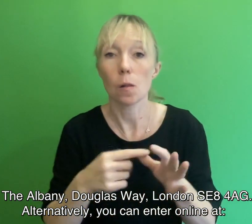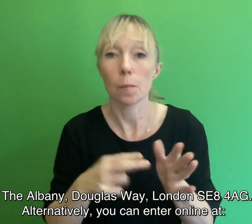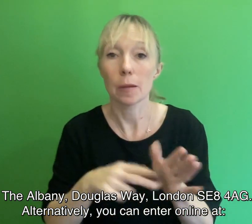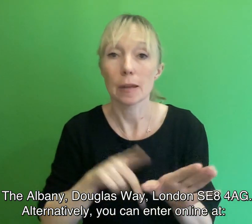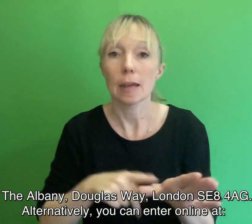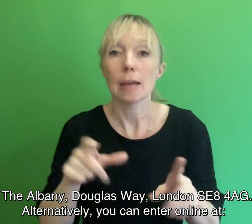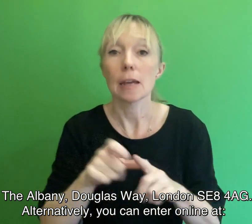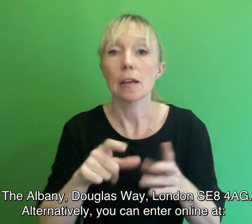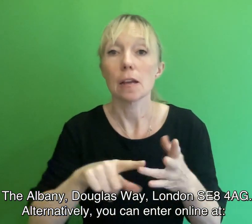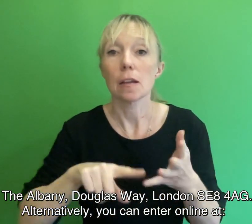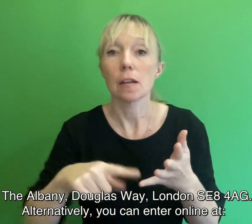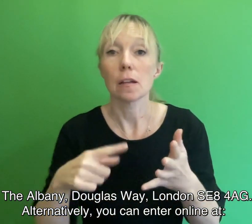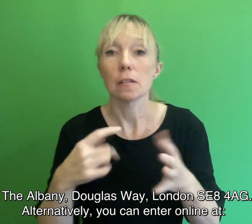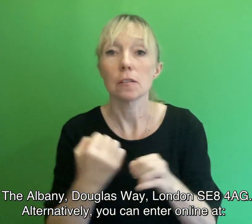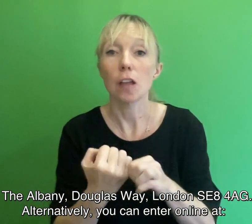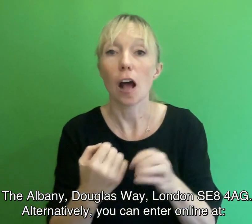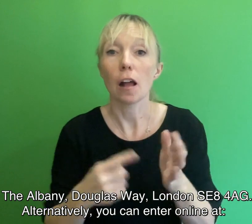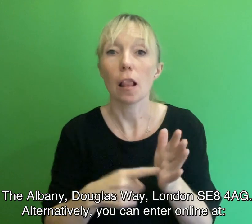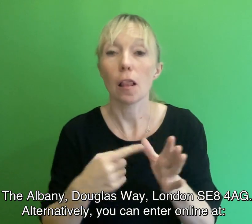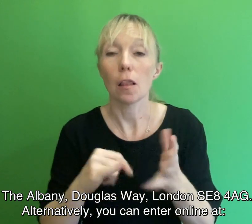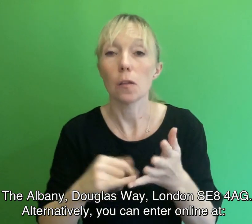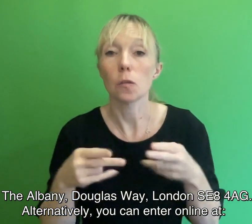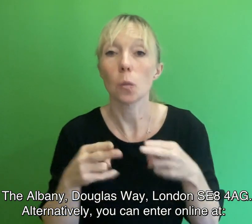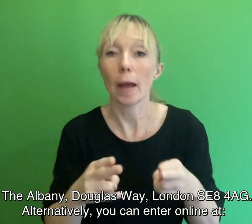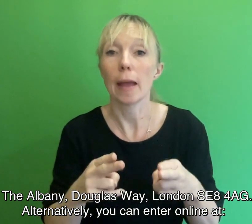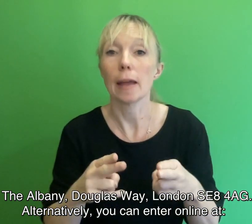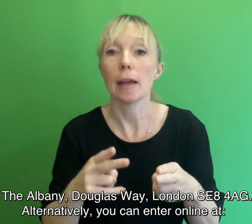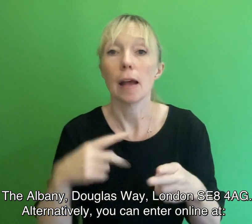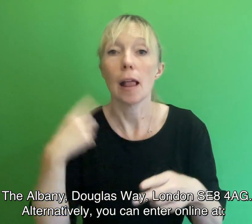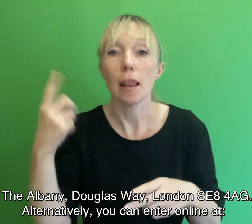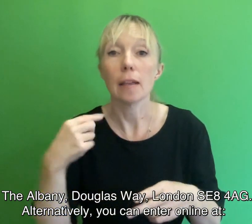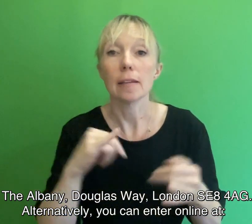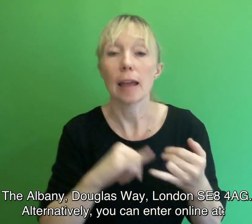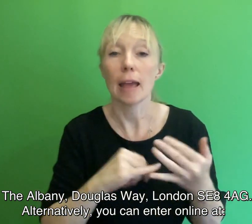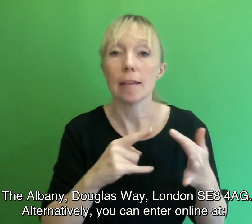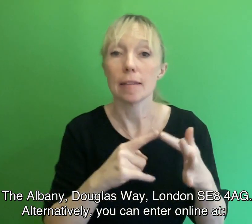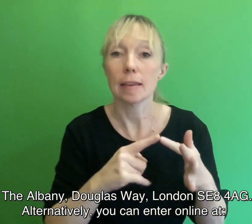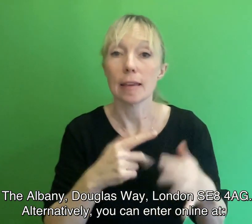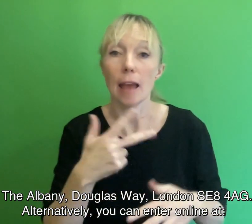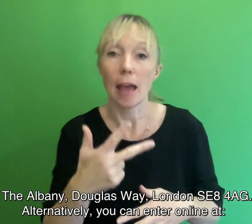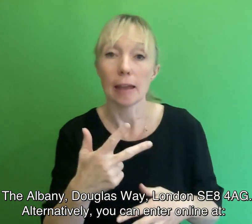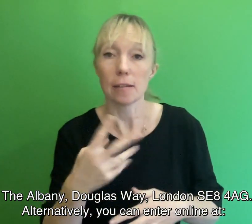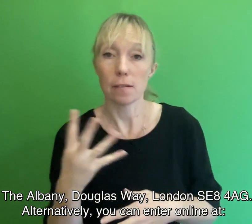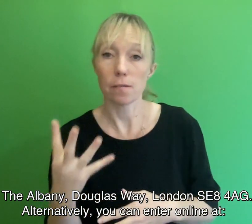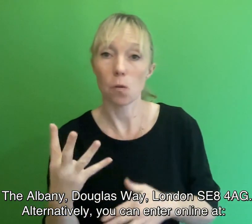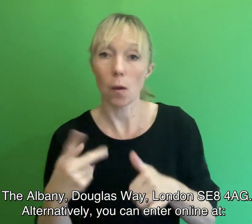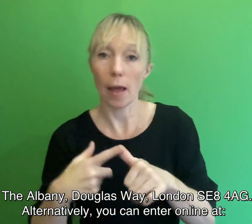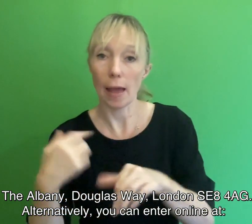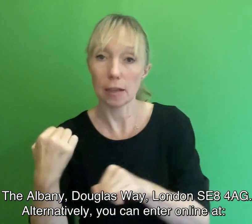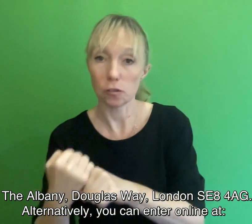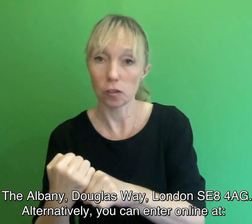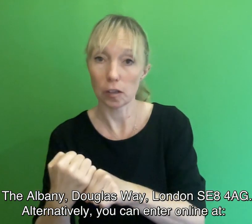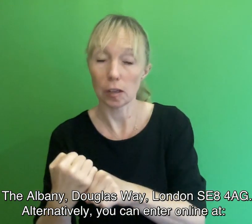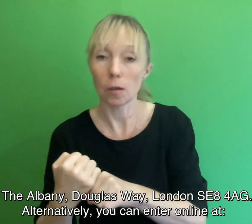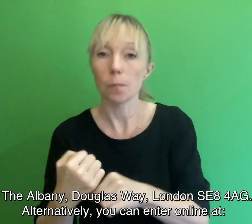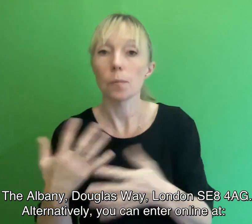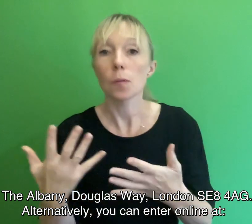SE84AG Alternatively, you can enter online